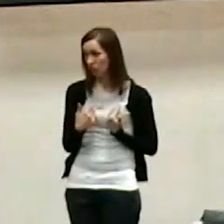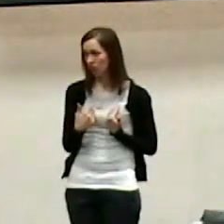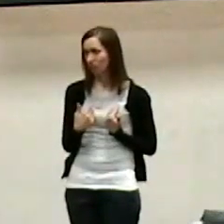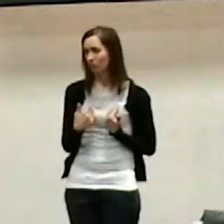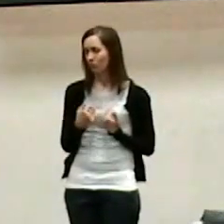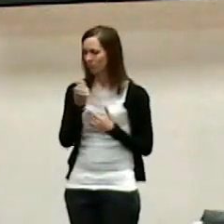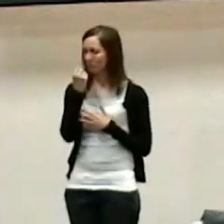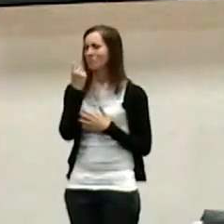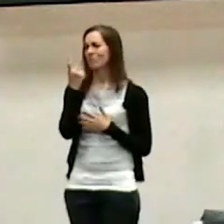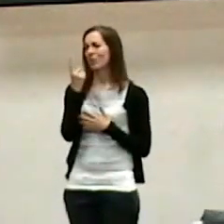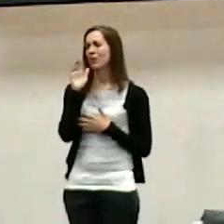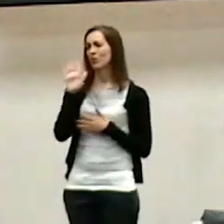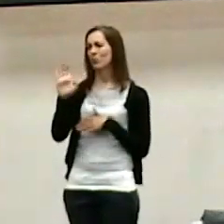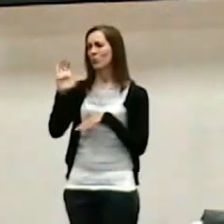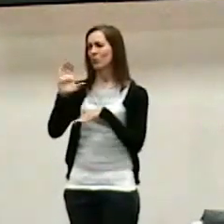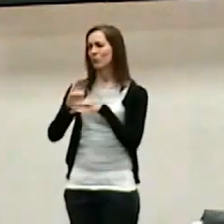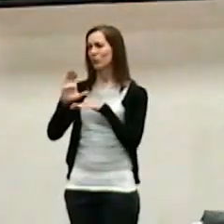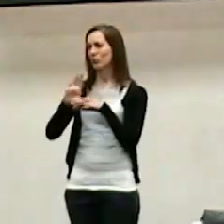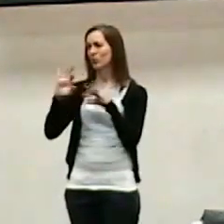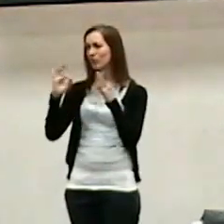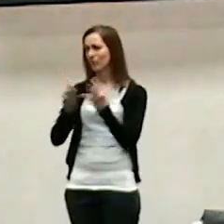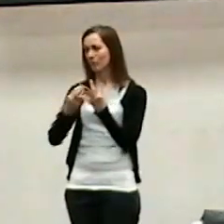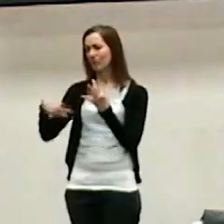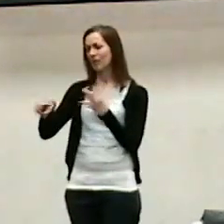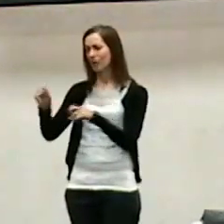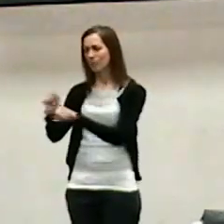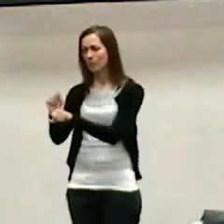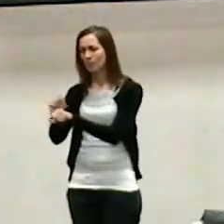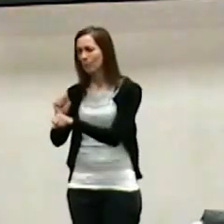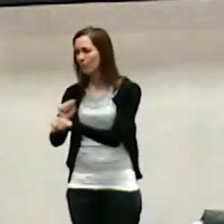church members are on the go all the time.